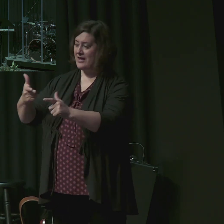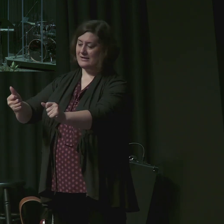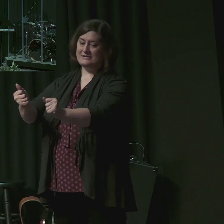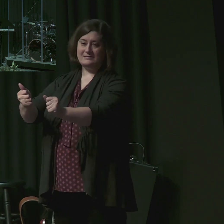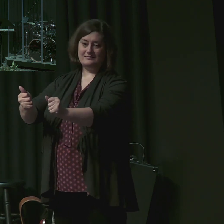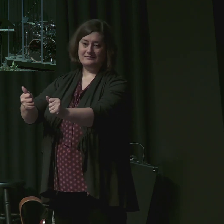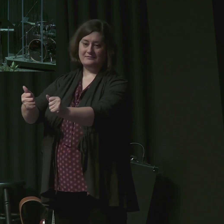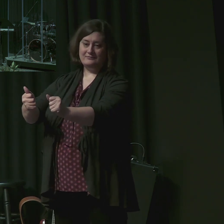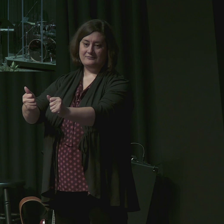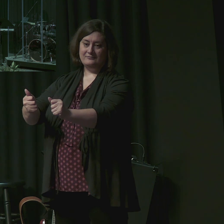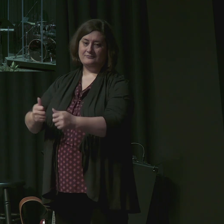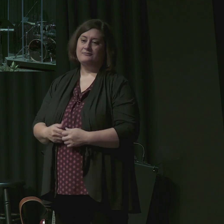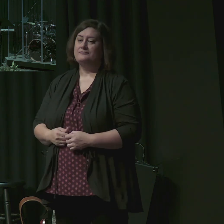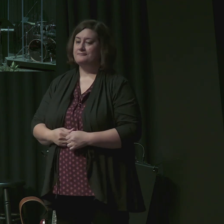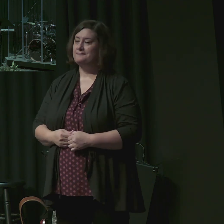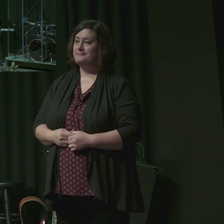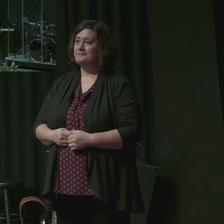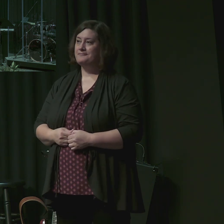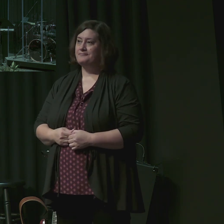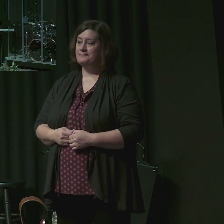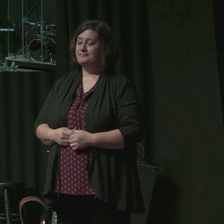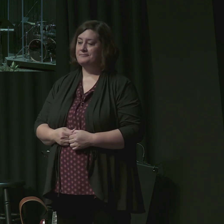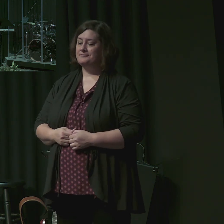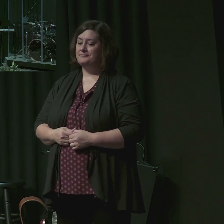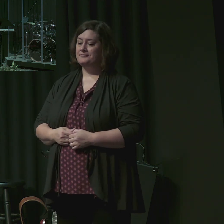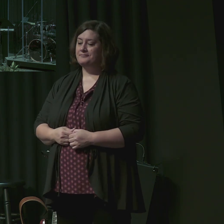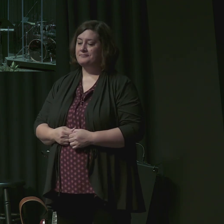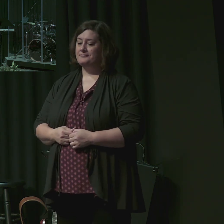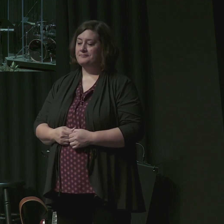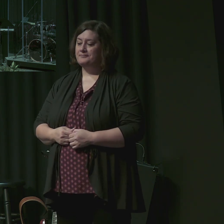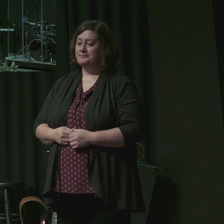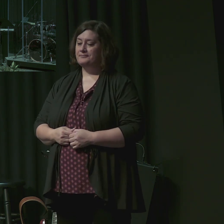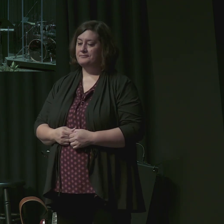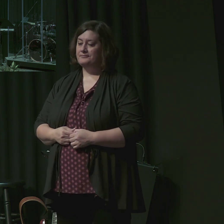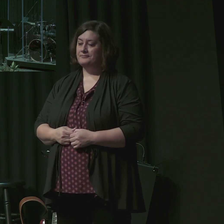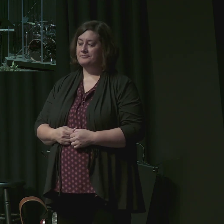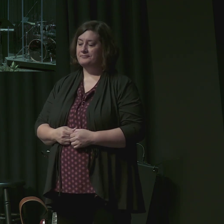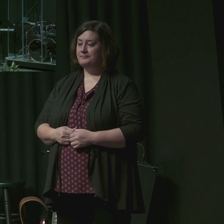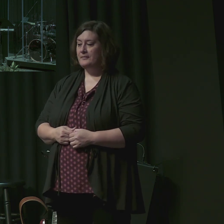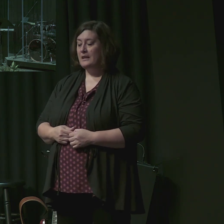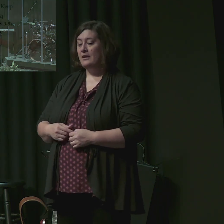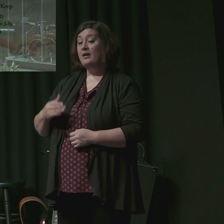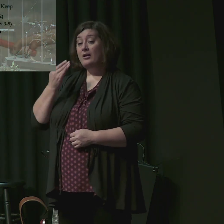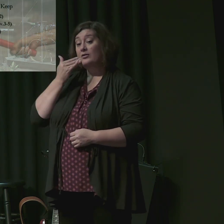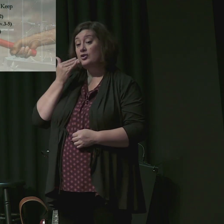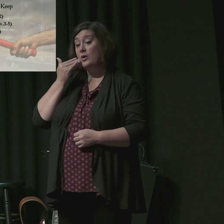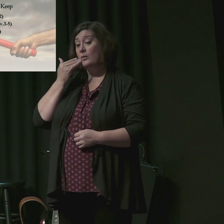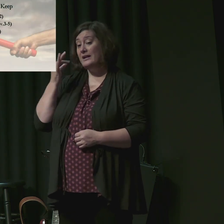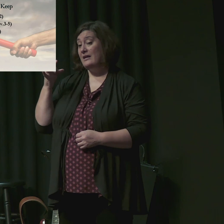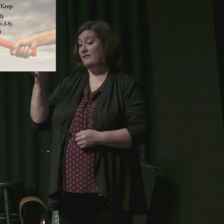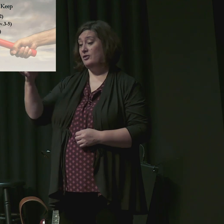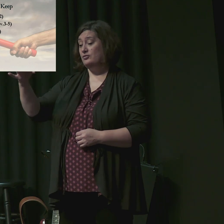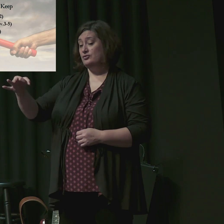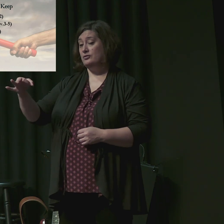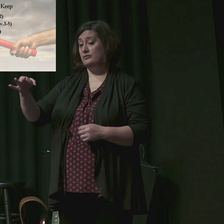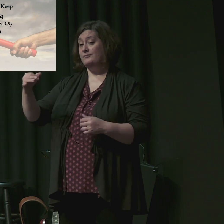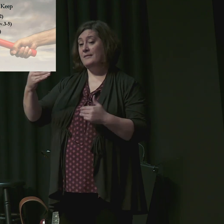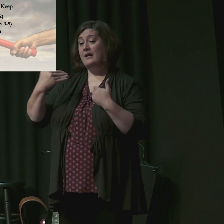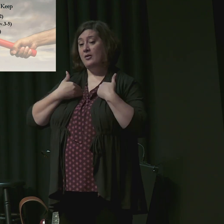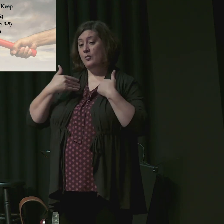and he sets us an inspiring example in his future reward. There's a crown of righteousness